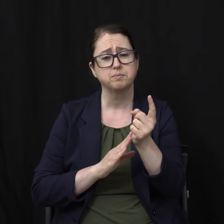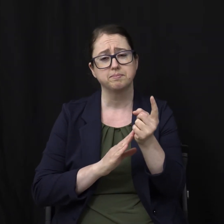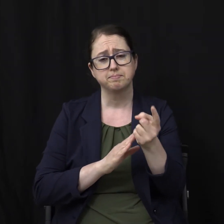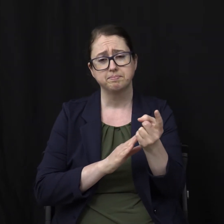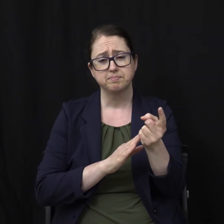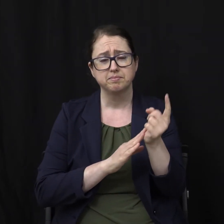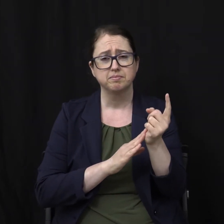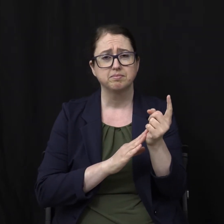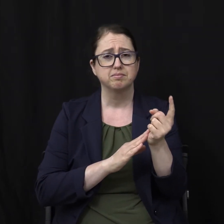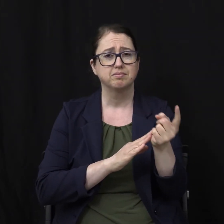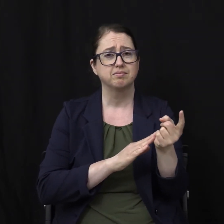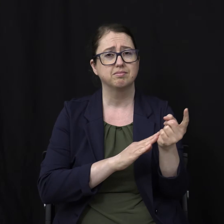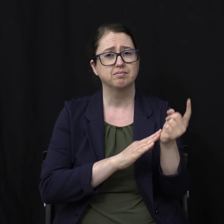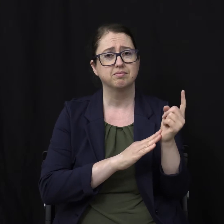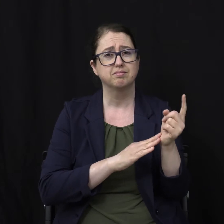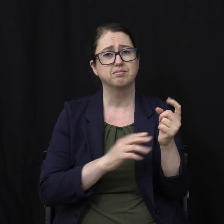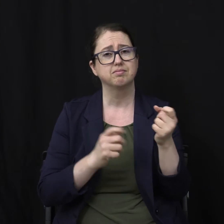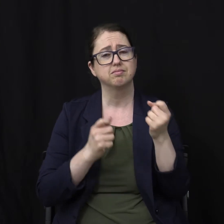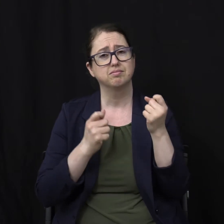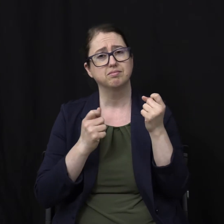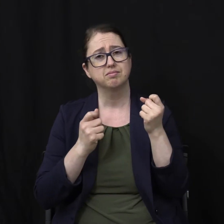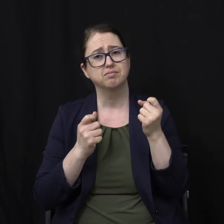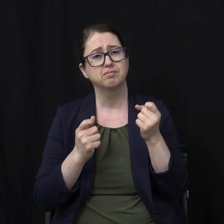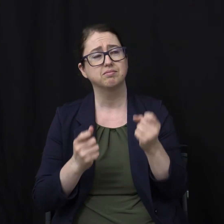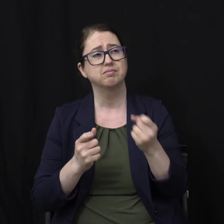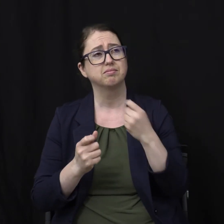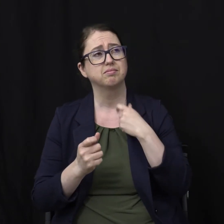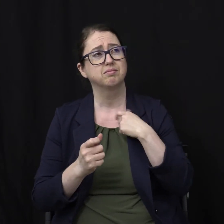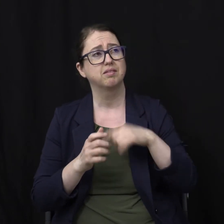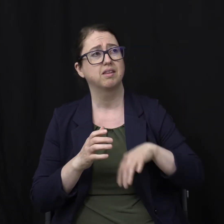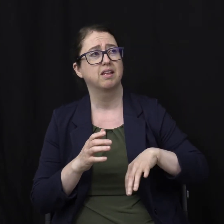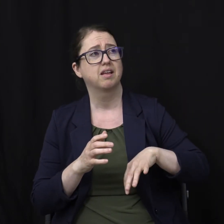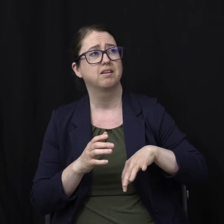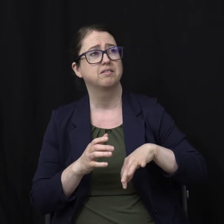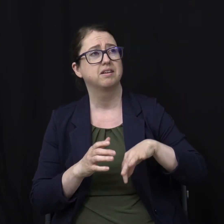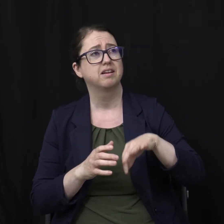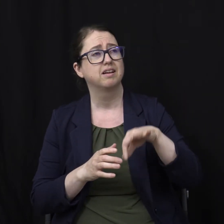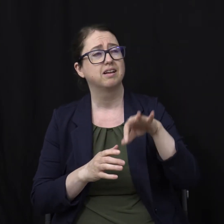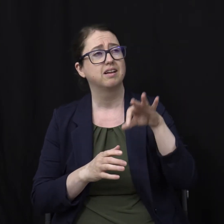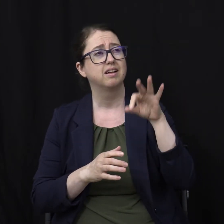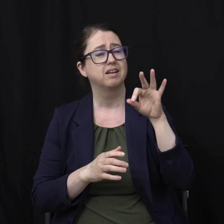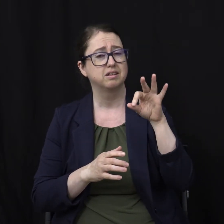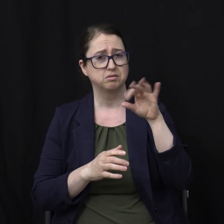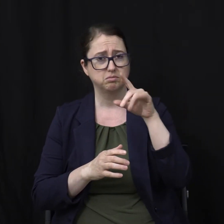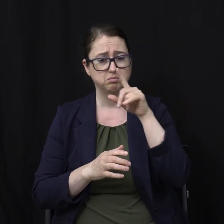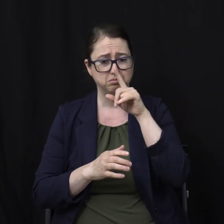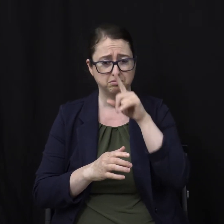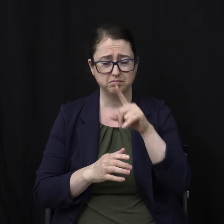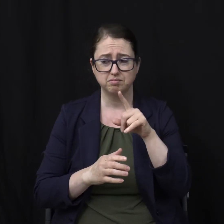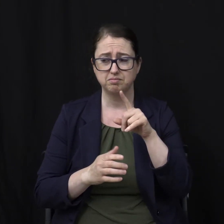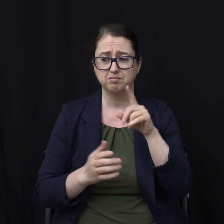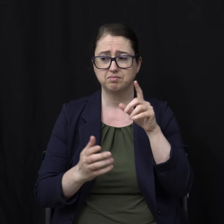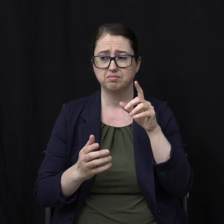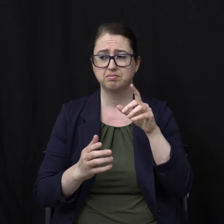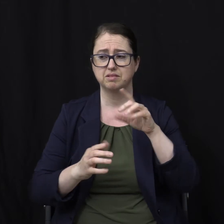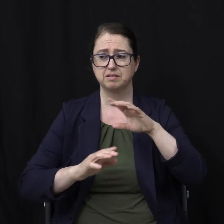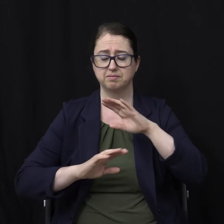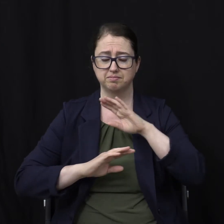Strength I find to meet my trials here